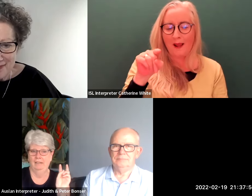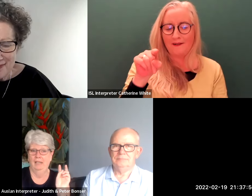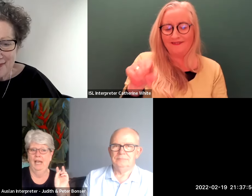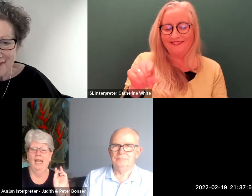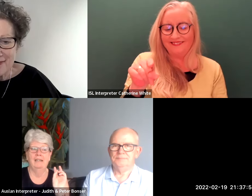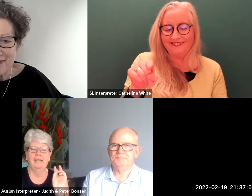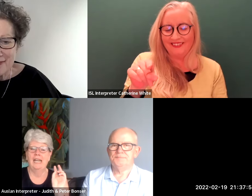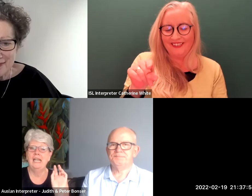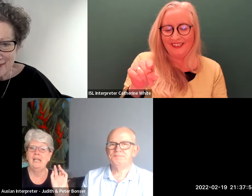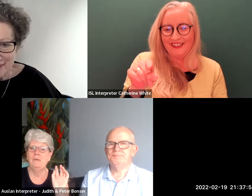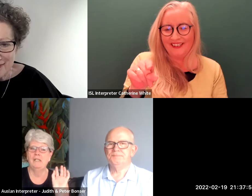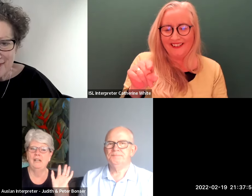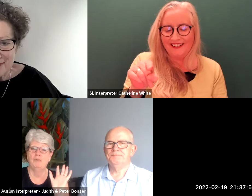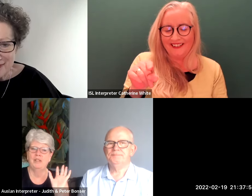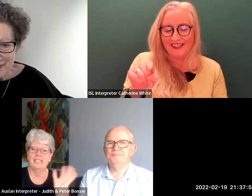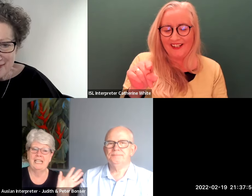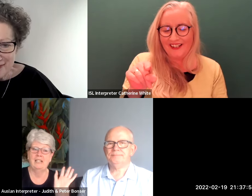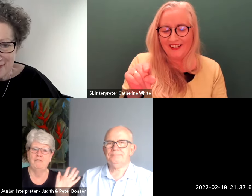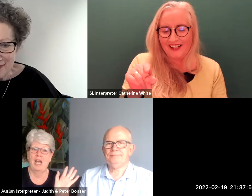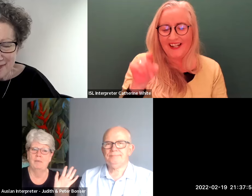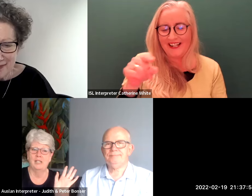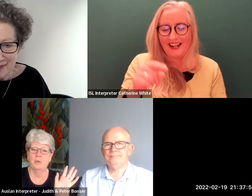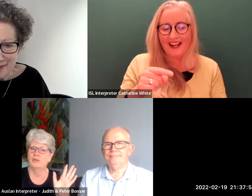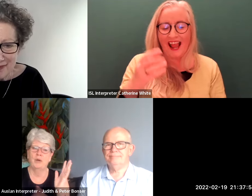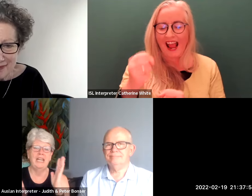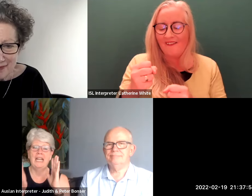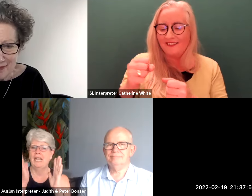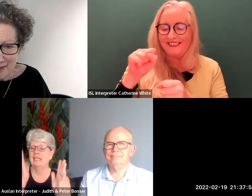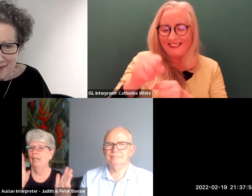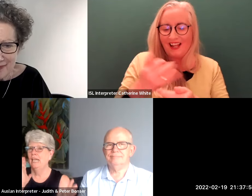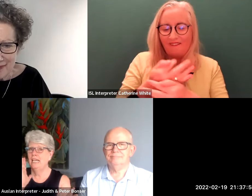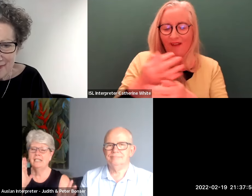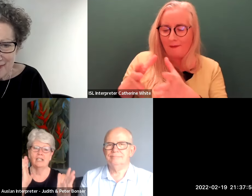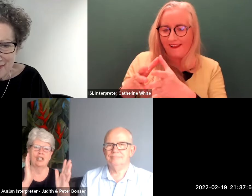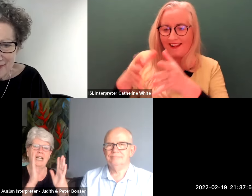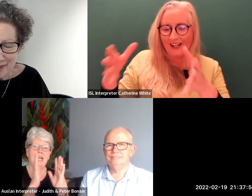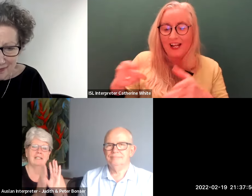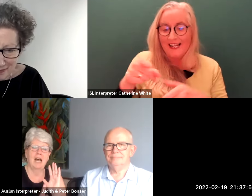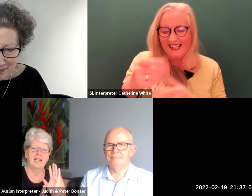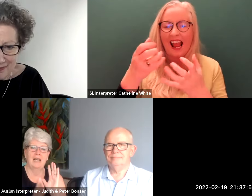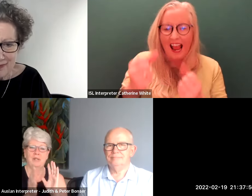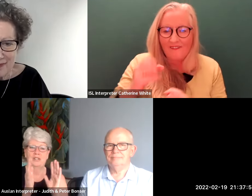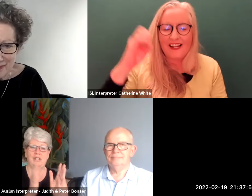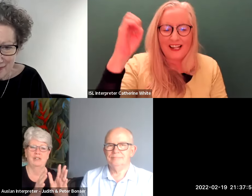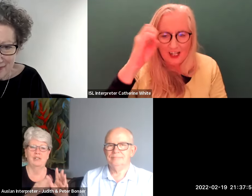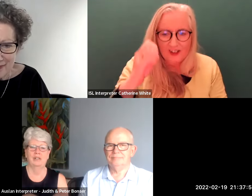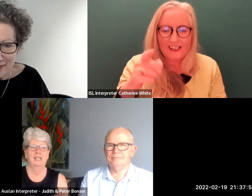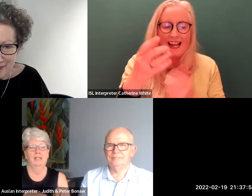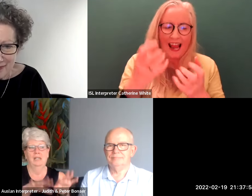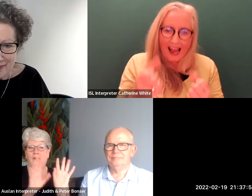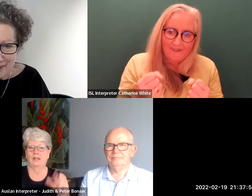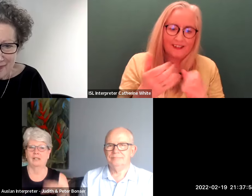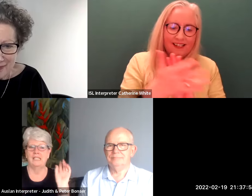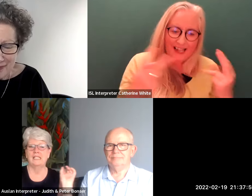and he lived with extended family as well so he had english he had sign language you know and so